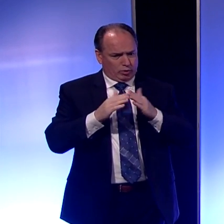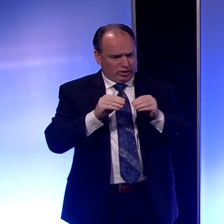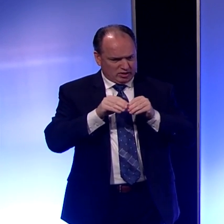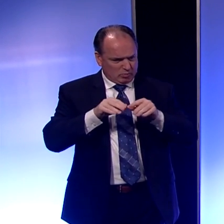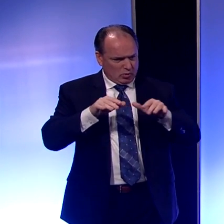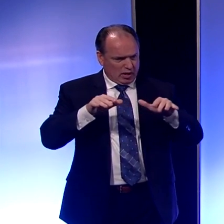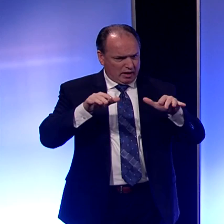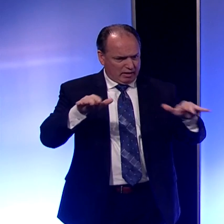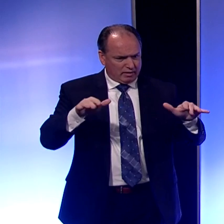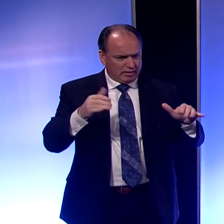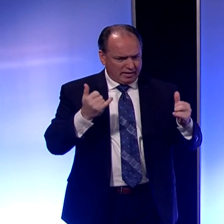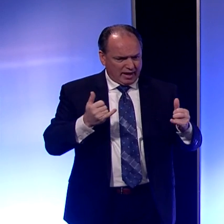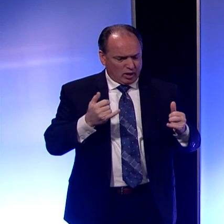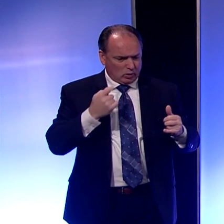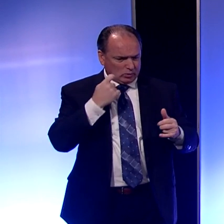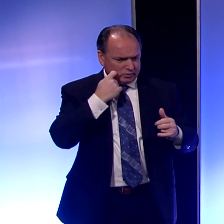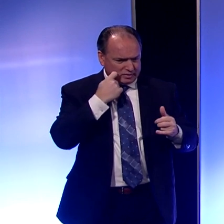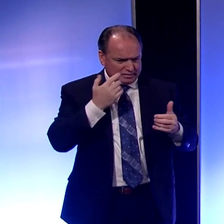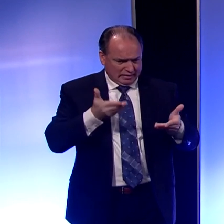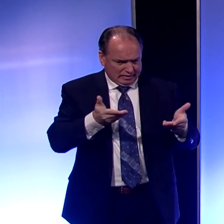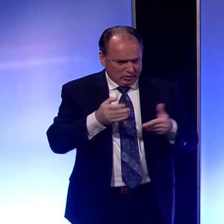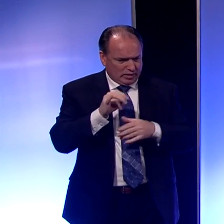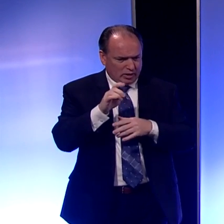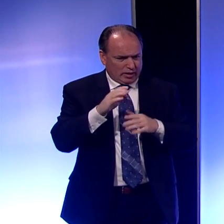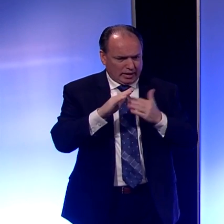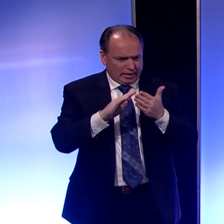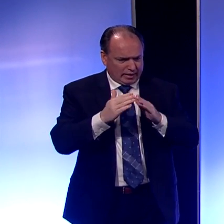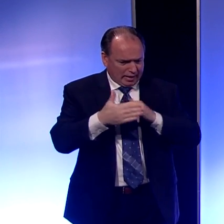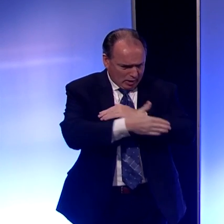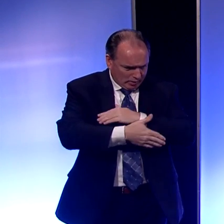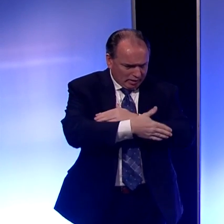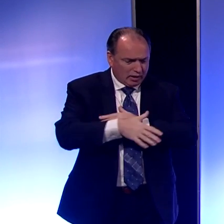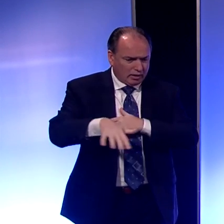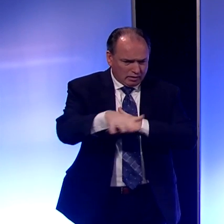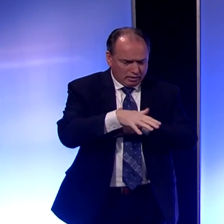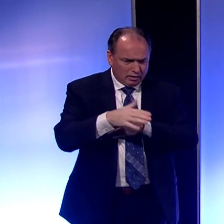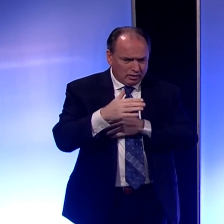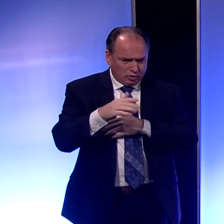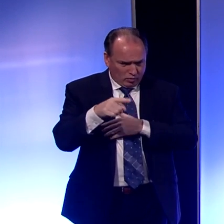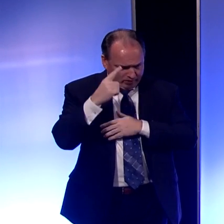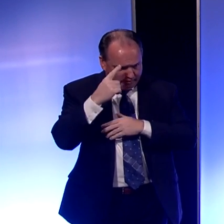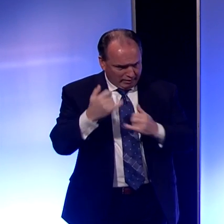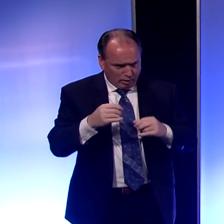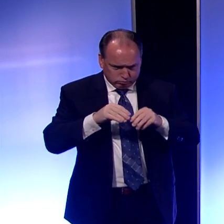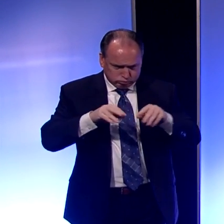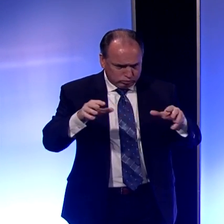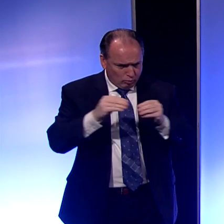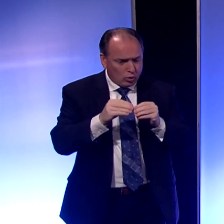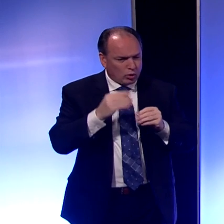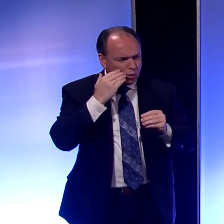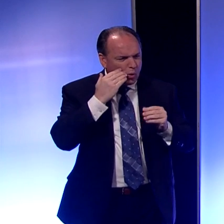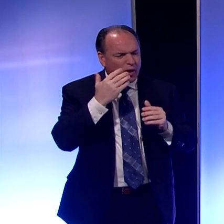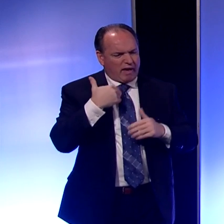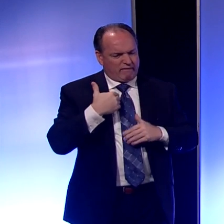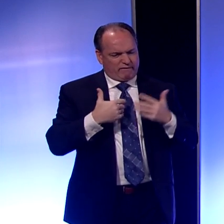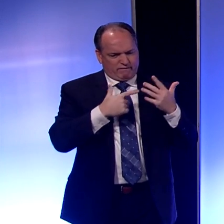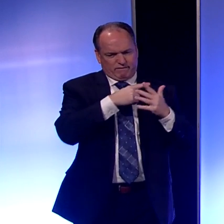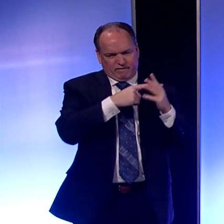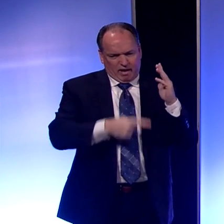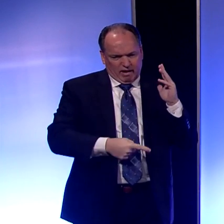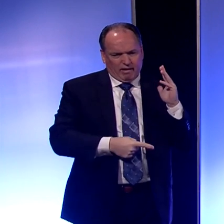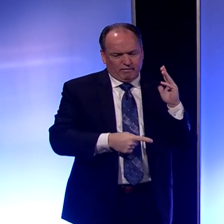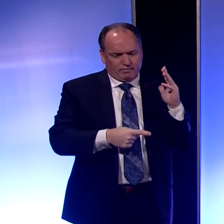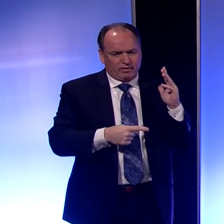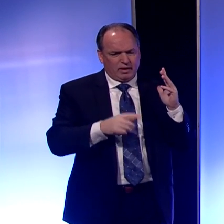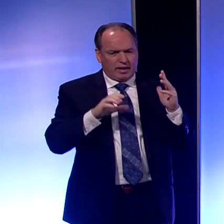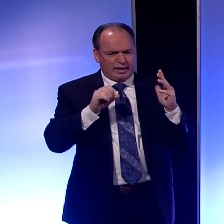testing just in Erie County? I know that you've got the five positive cases and three